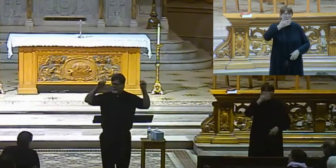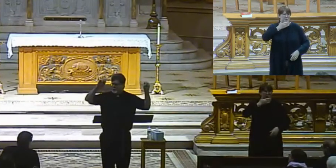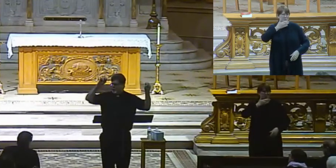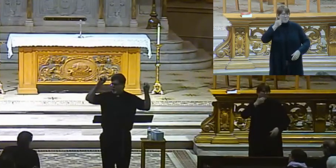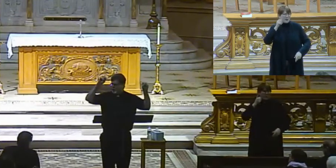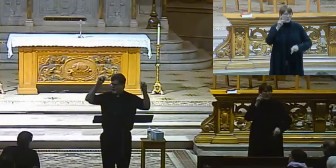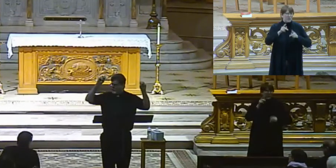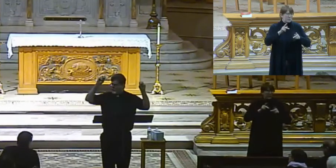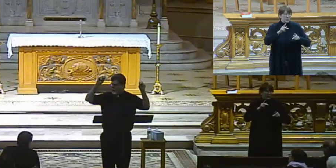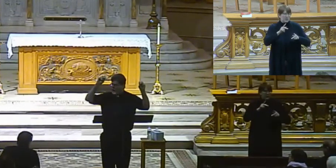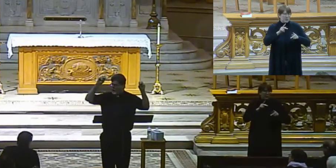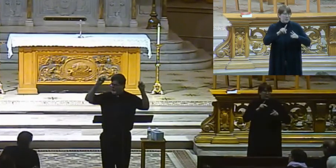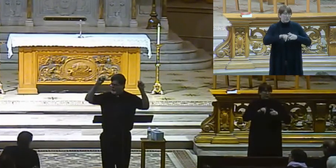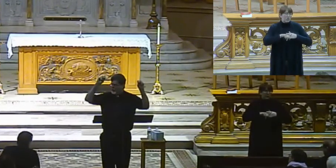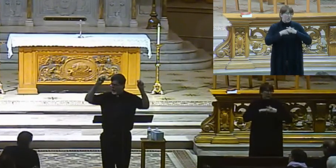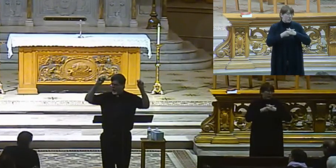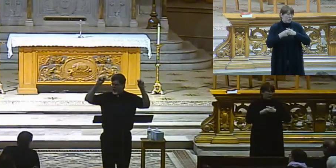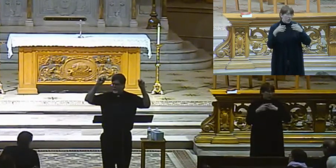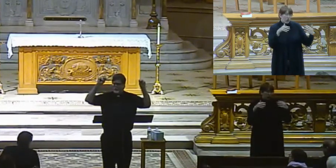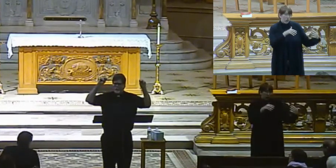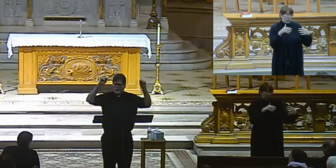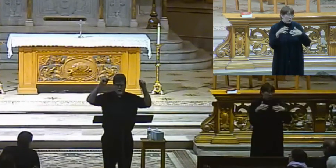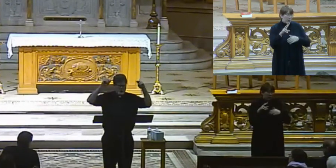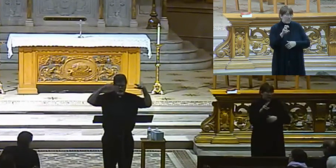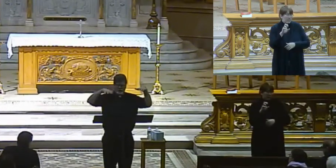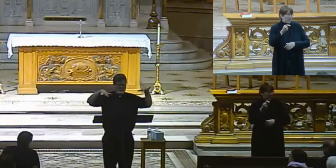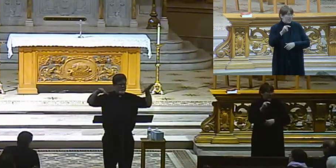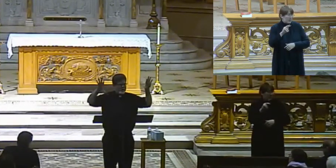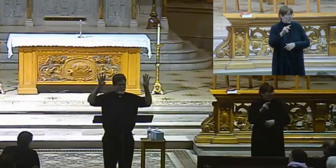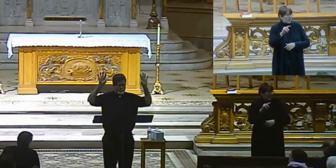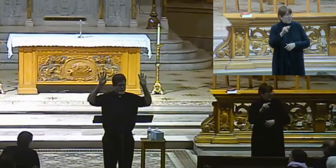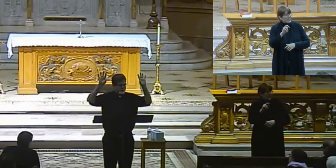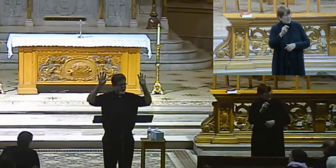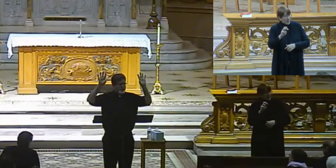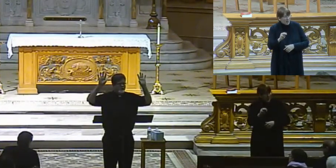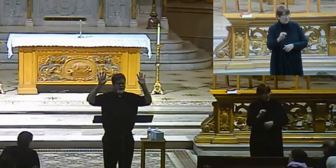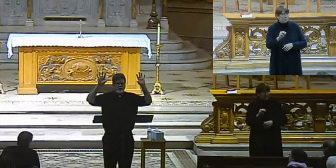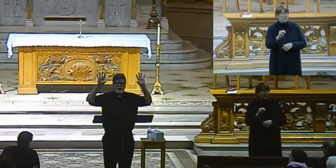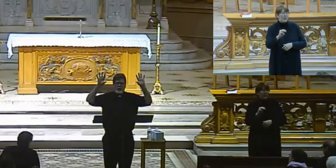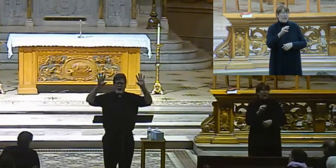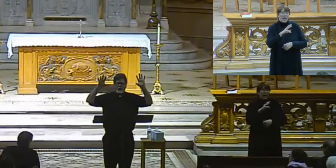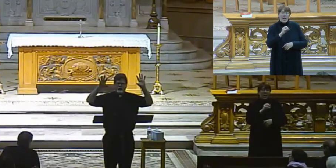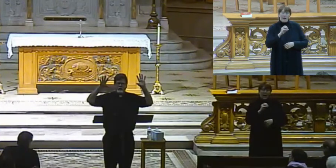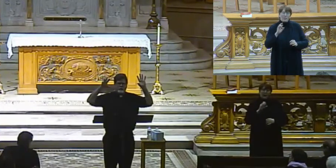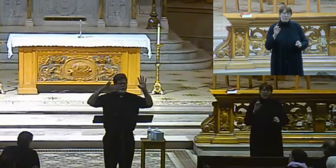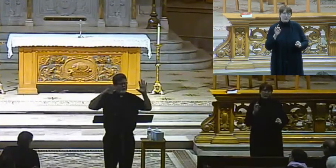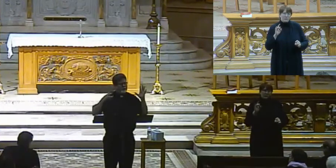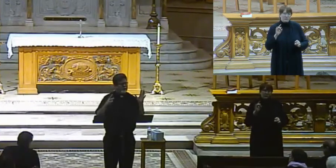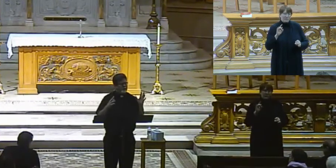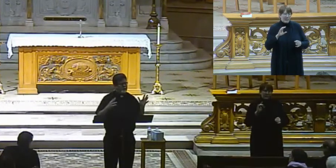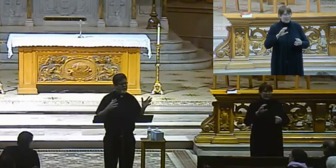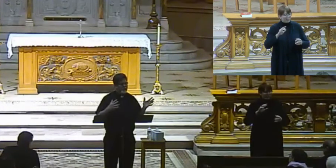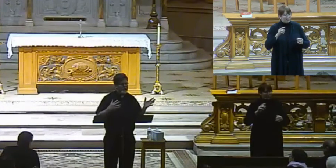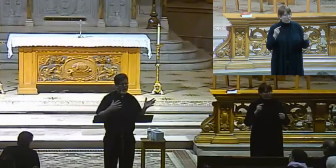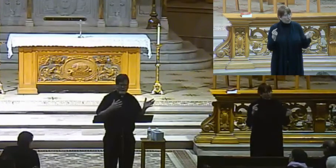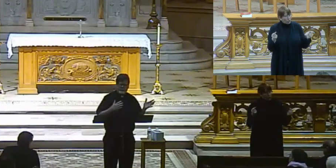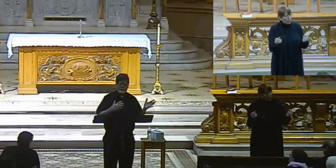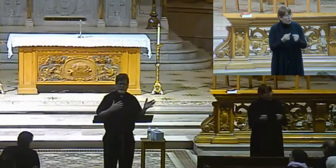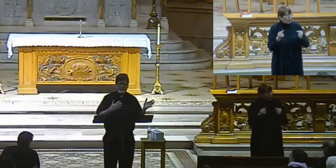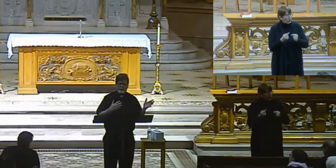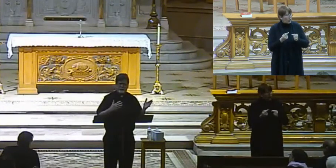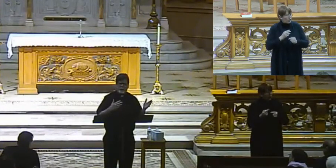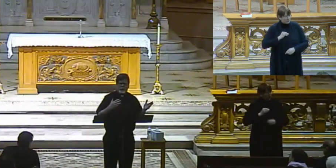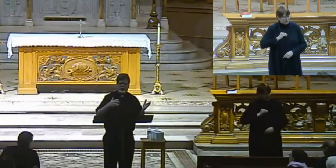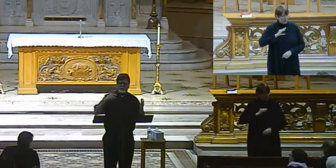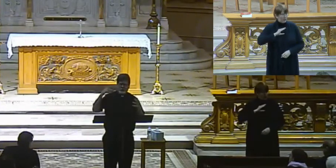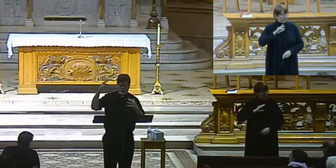lead us into the war in Vietnam, and so which really damaged the confidence